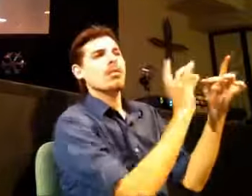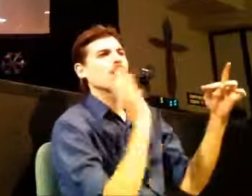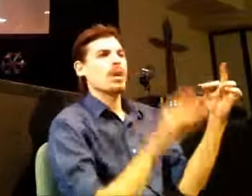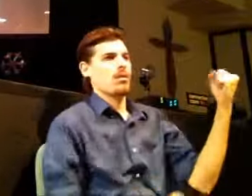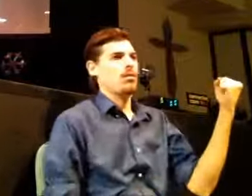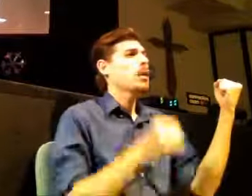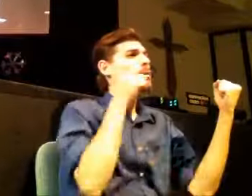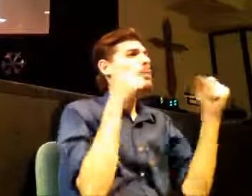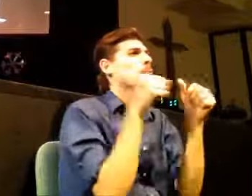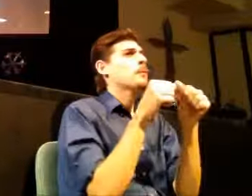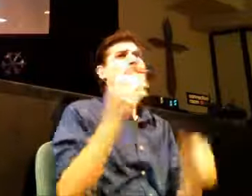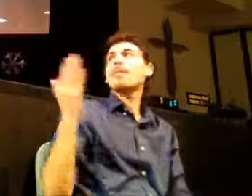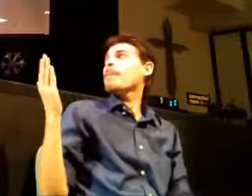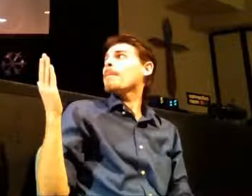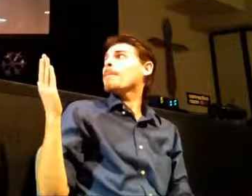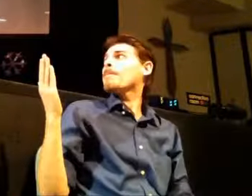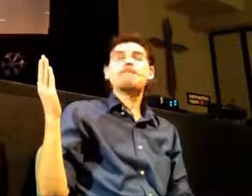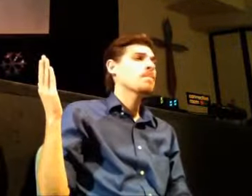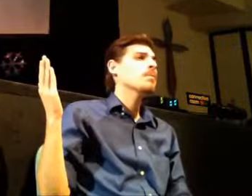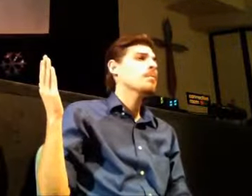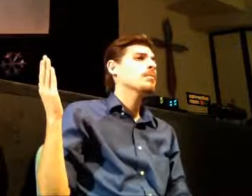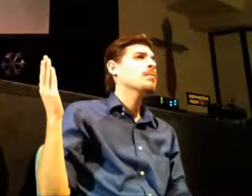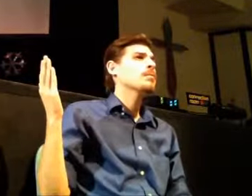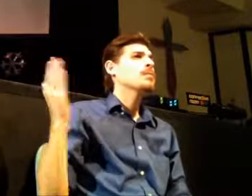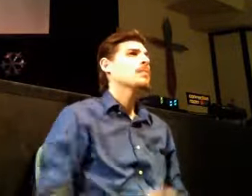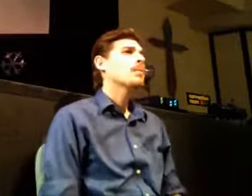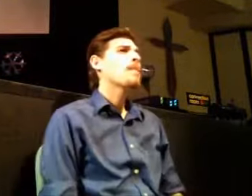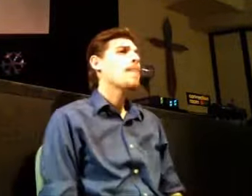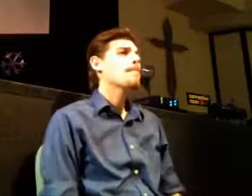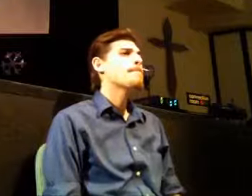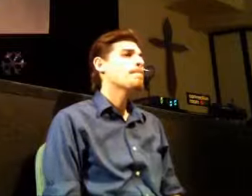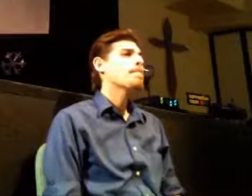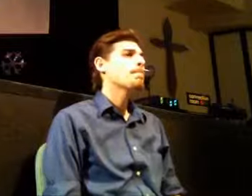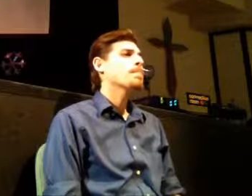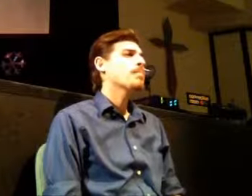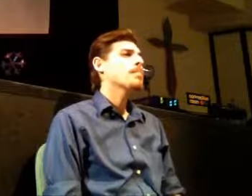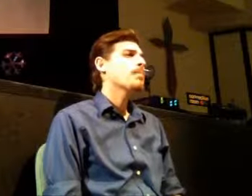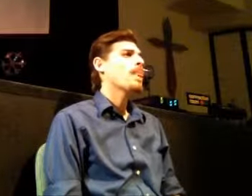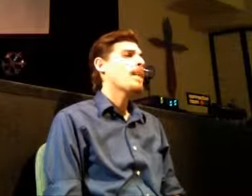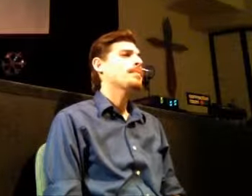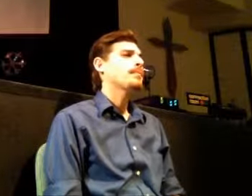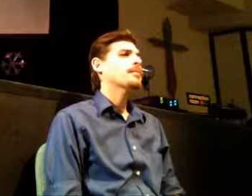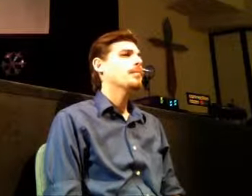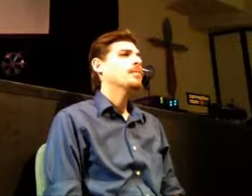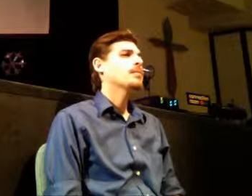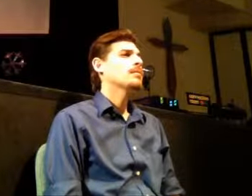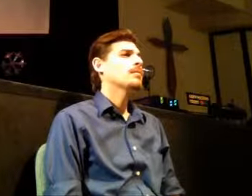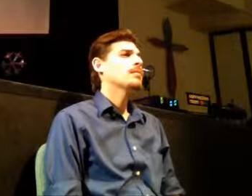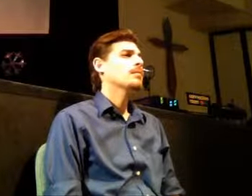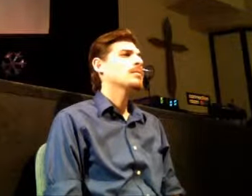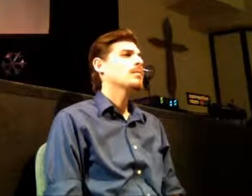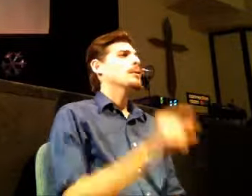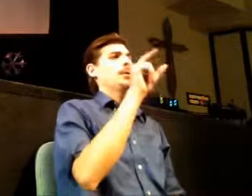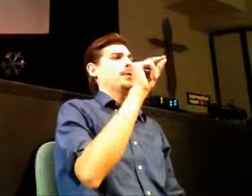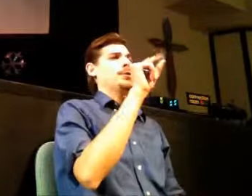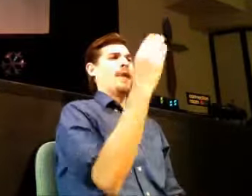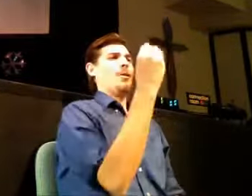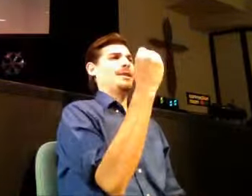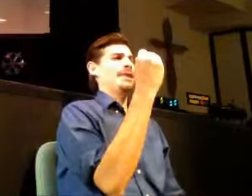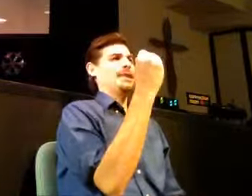it is to live with the ever-present thought that you belong to god if there's anything you need to carry with you into 2014 if there's anything i would want you